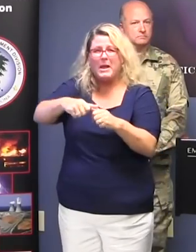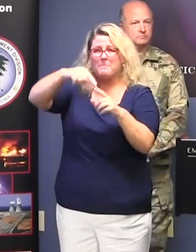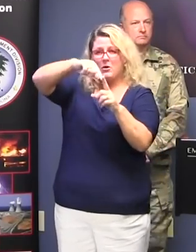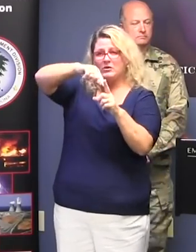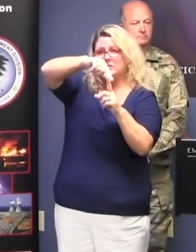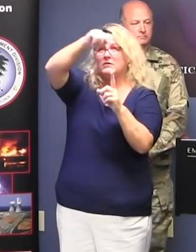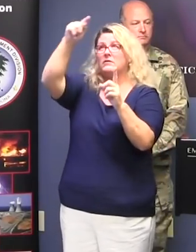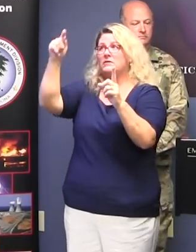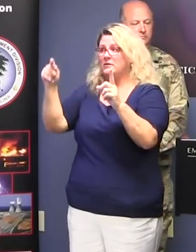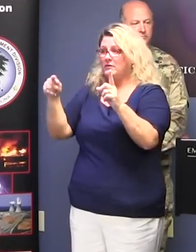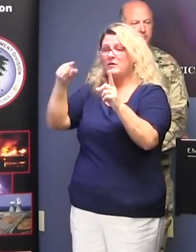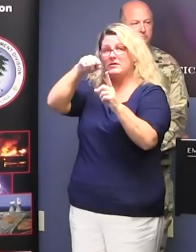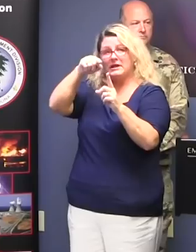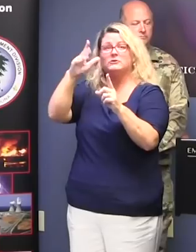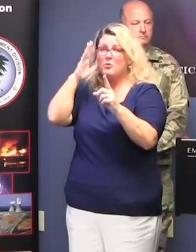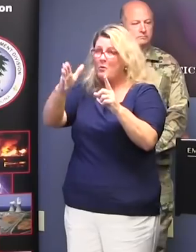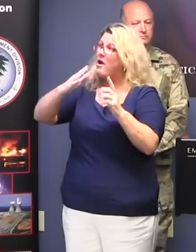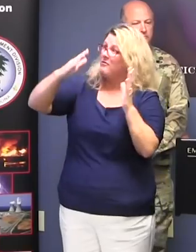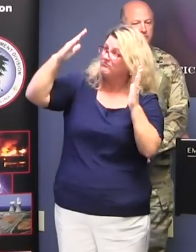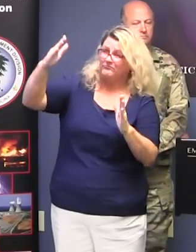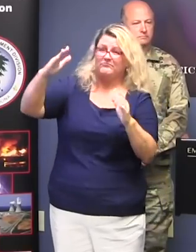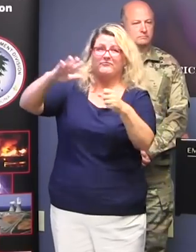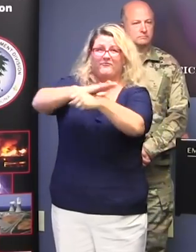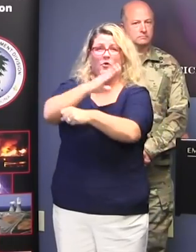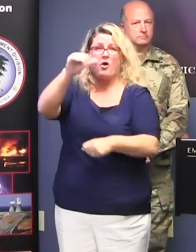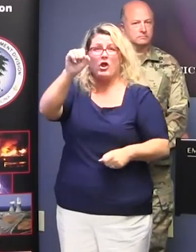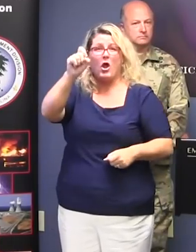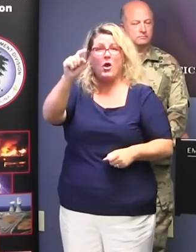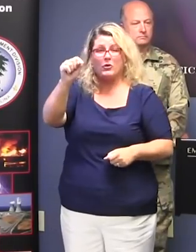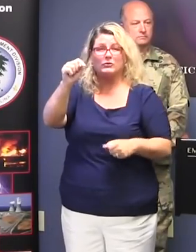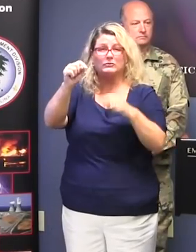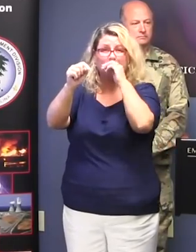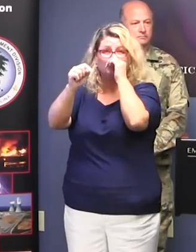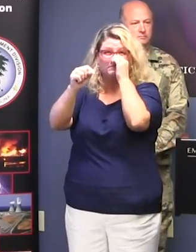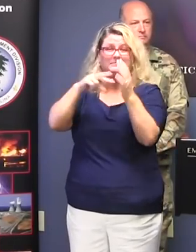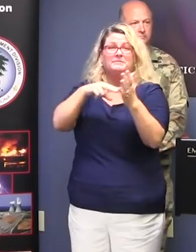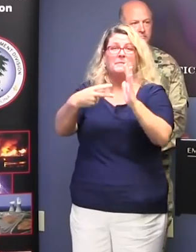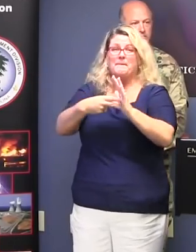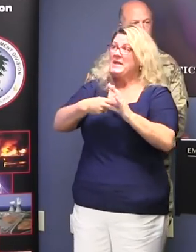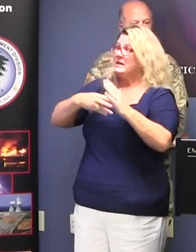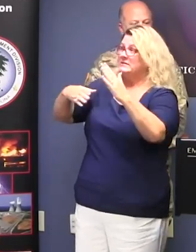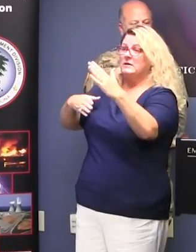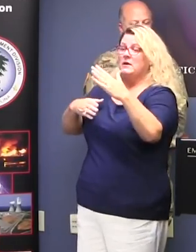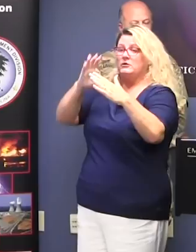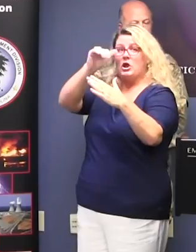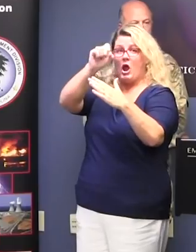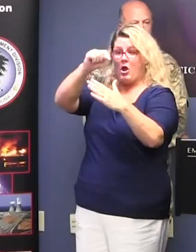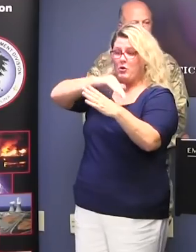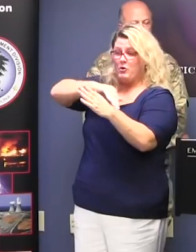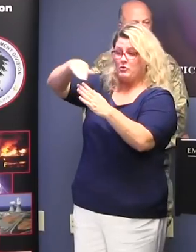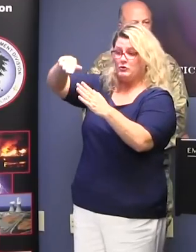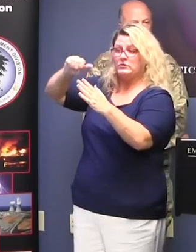covers the entire South Carolina coast, as the Governor also mentioned, meaning that landfall along coastal South Carolina is still a possibility.